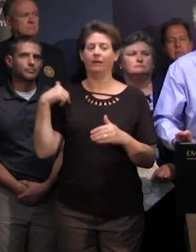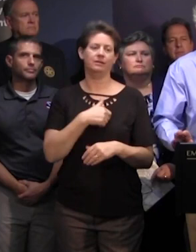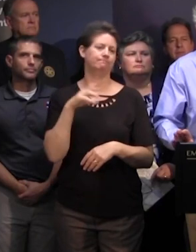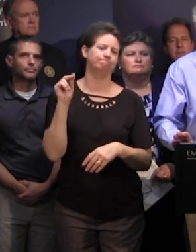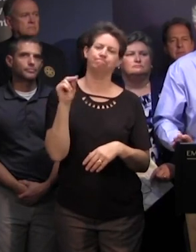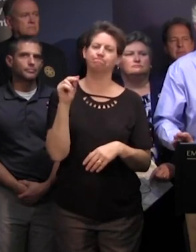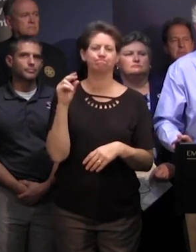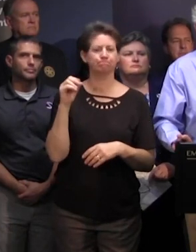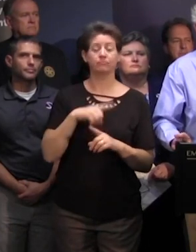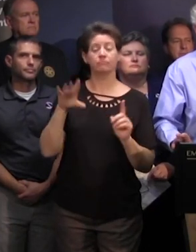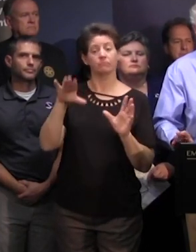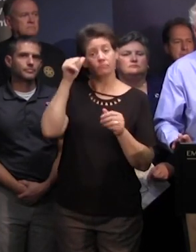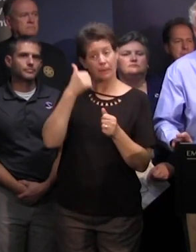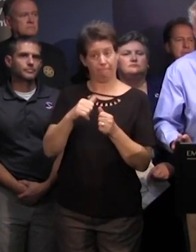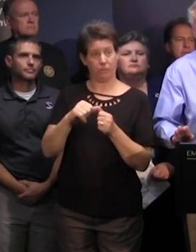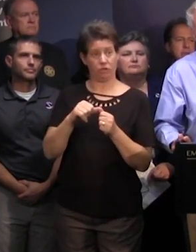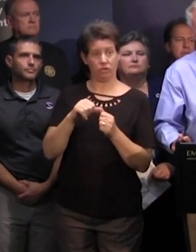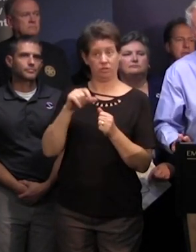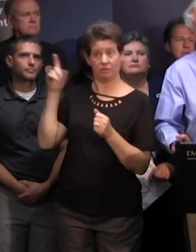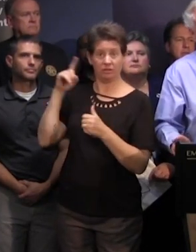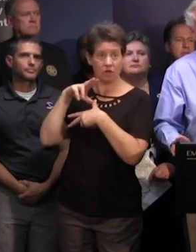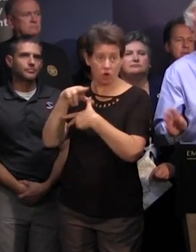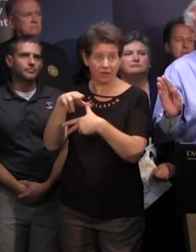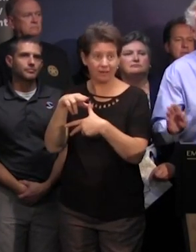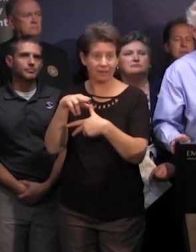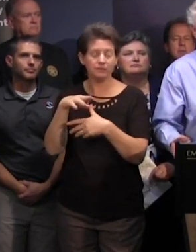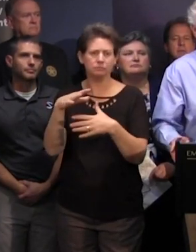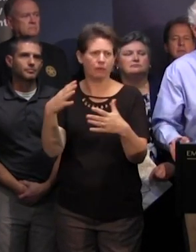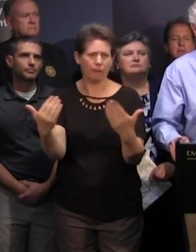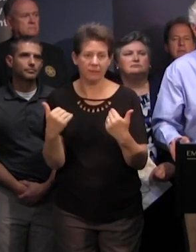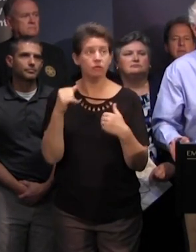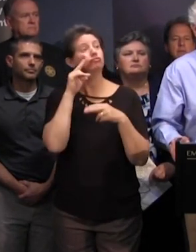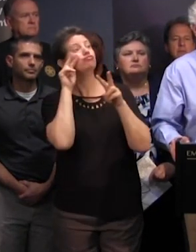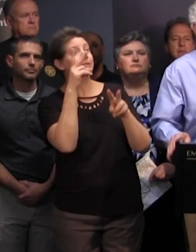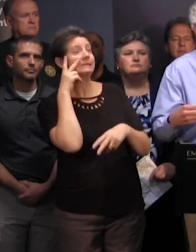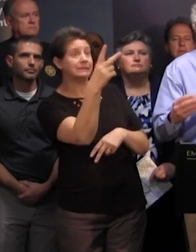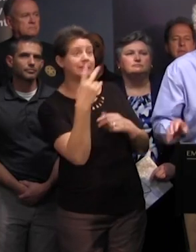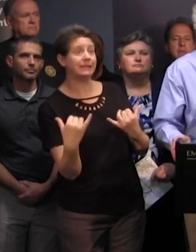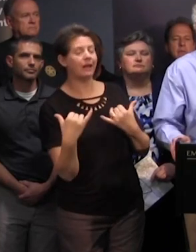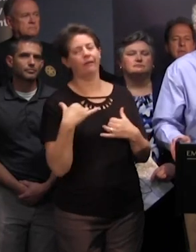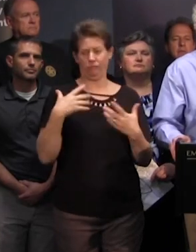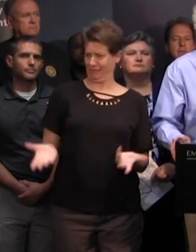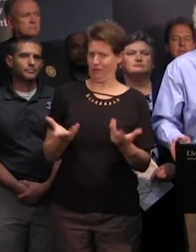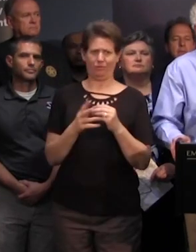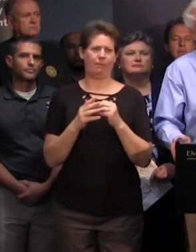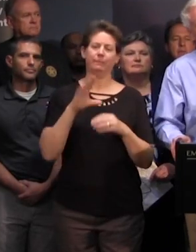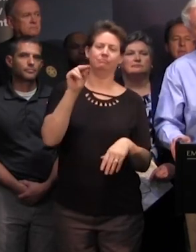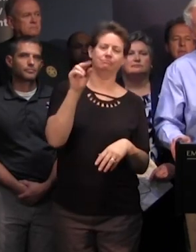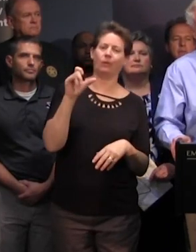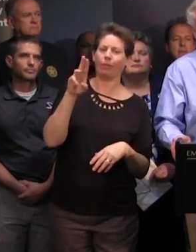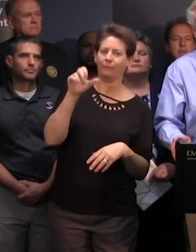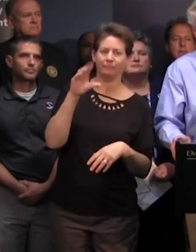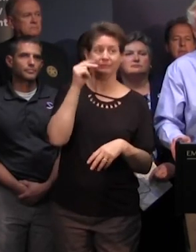can but what we must remember is this hurricane is coming now you can't see look out the window and see it right now from columbia where we are but